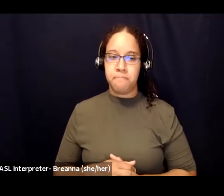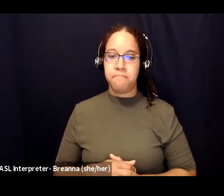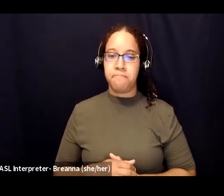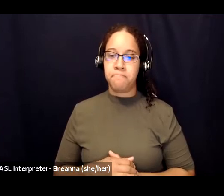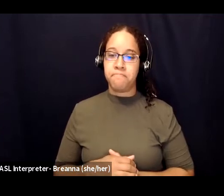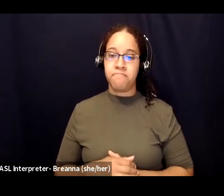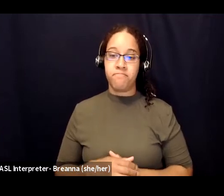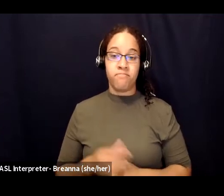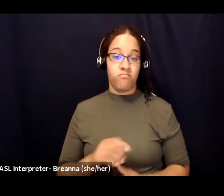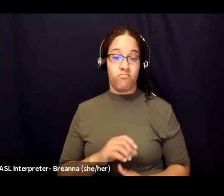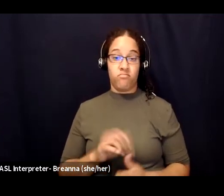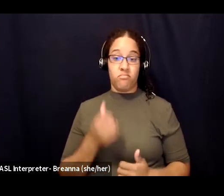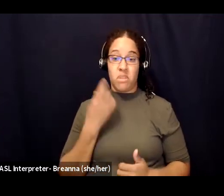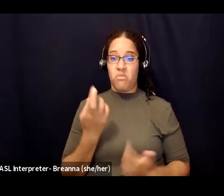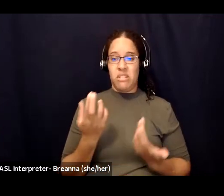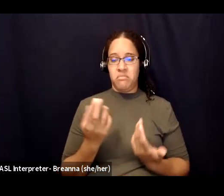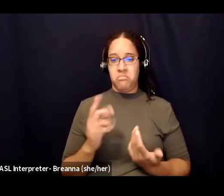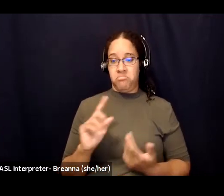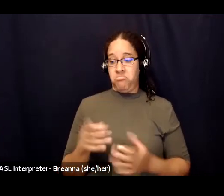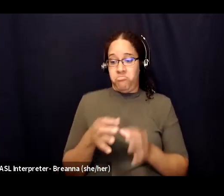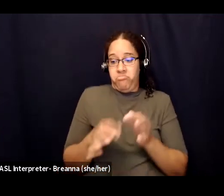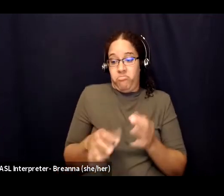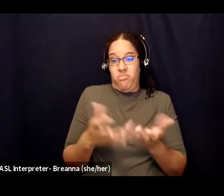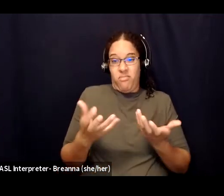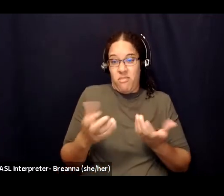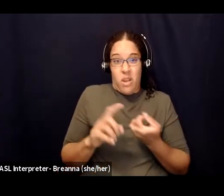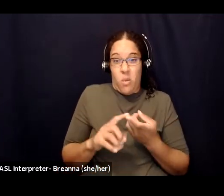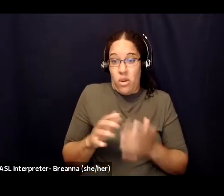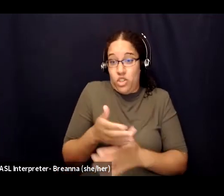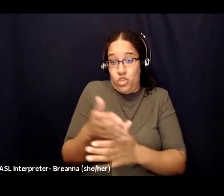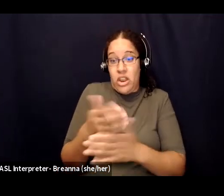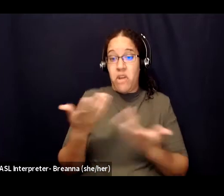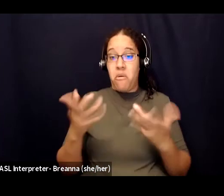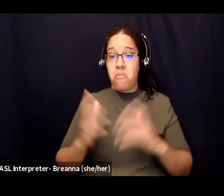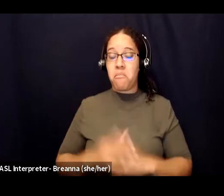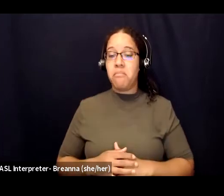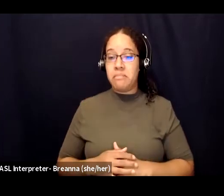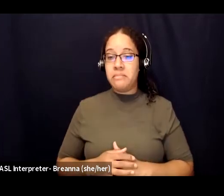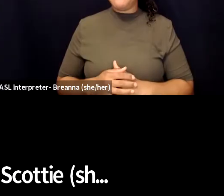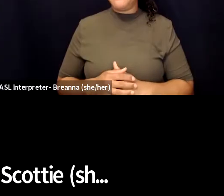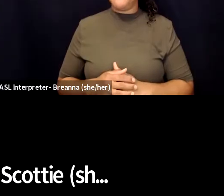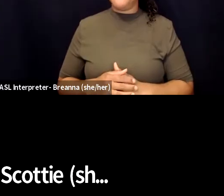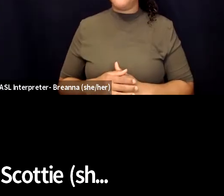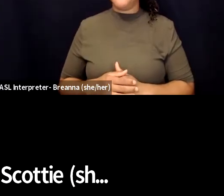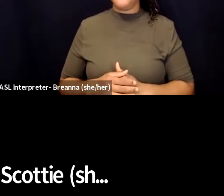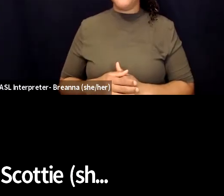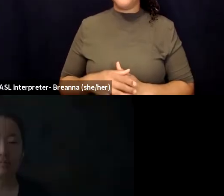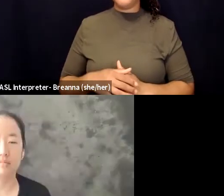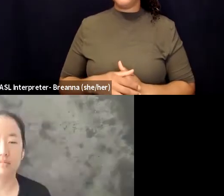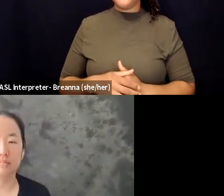you want to so you that just might be um it might not fall into any of those specific categories on the screen but you might